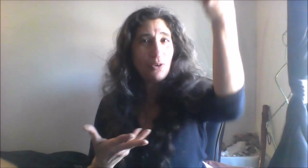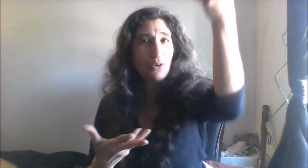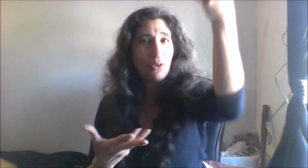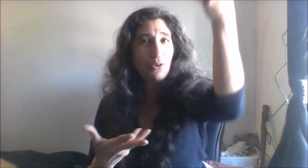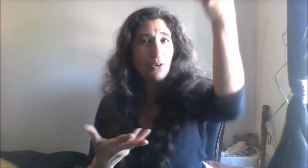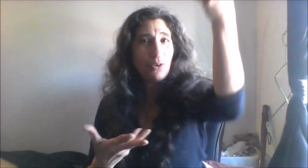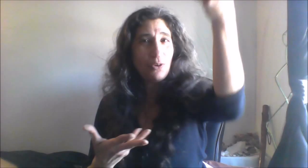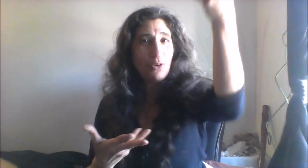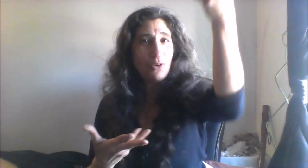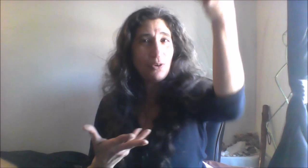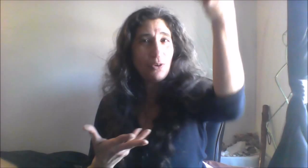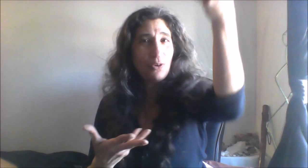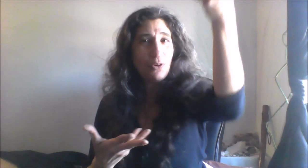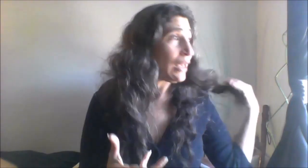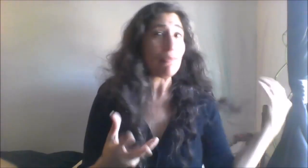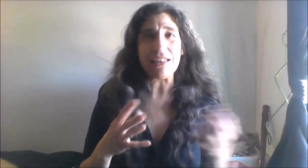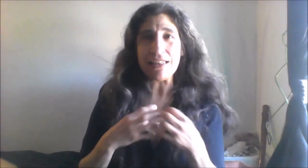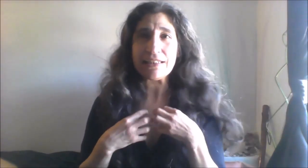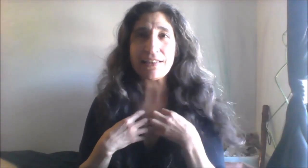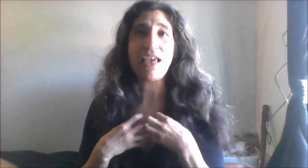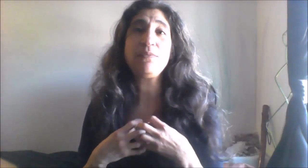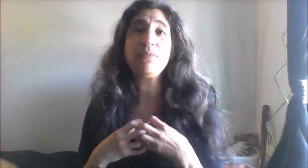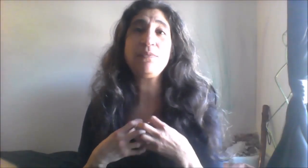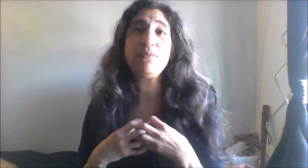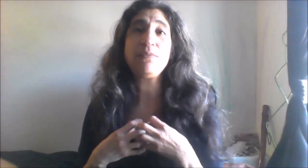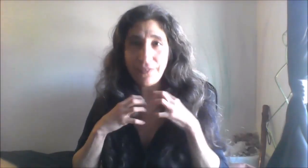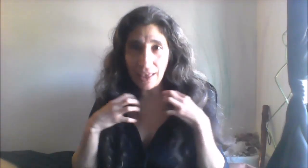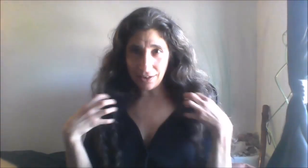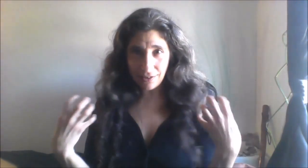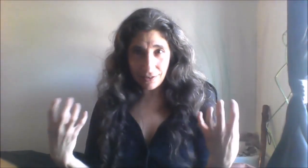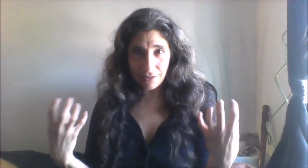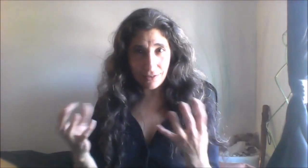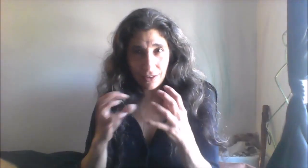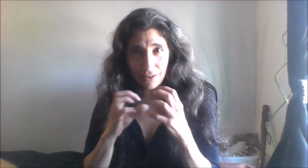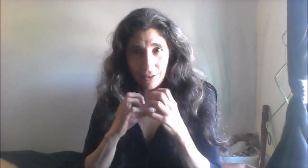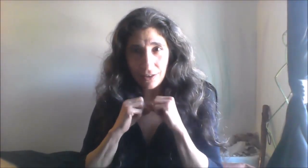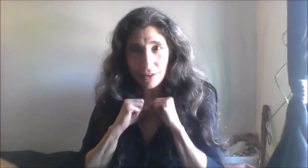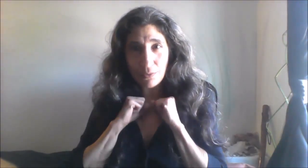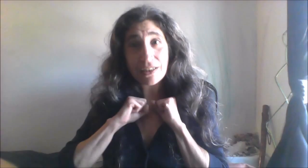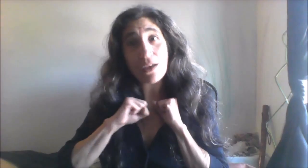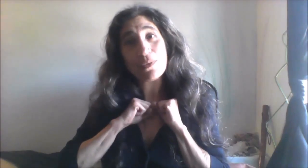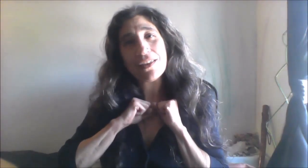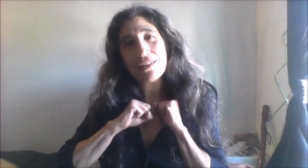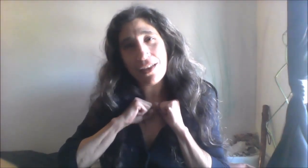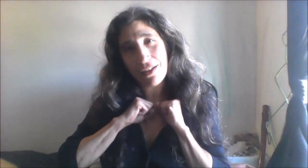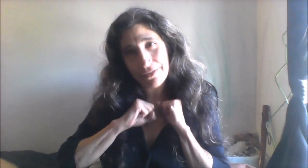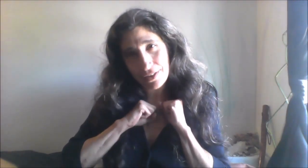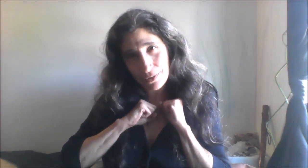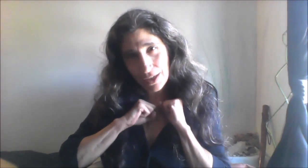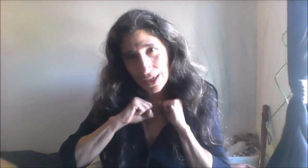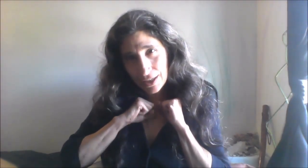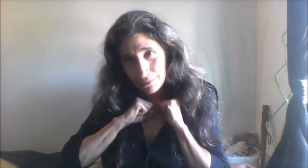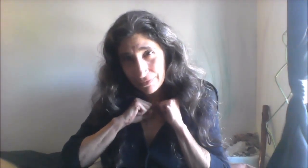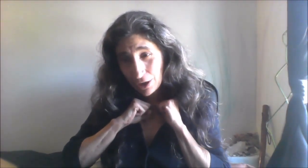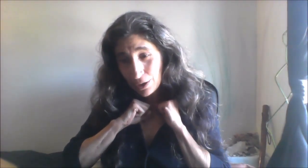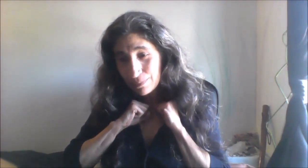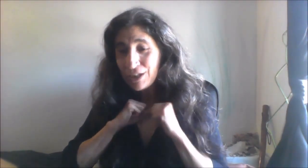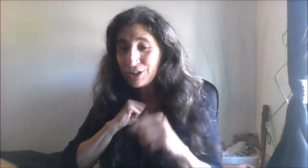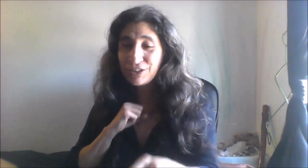and knowing he leads true love okay and here orangutan okay now